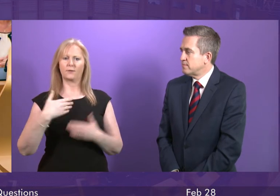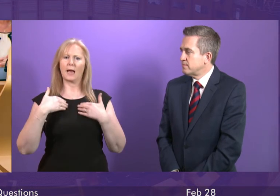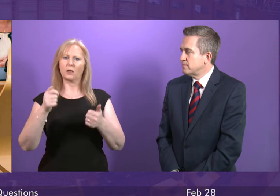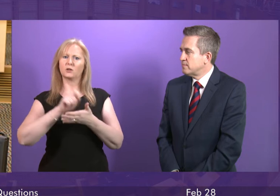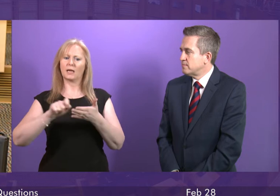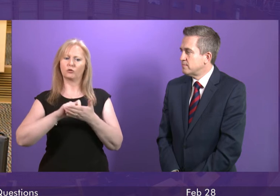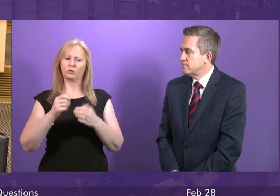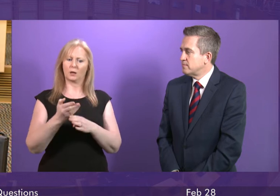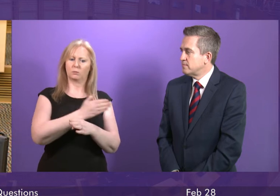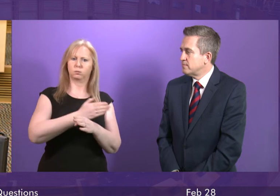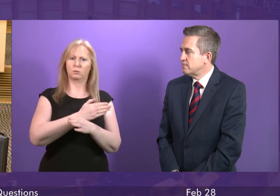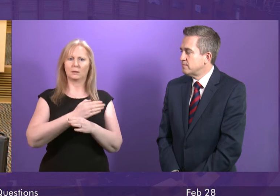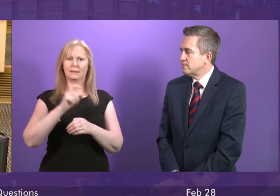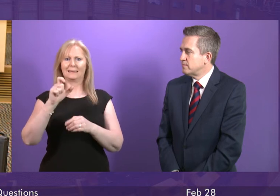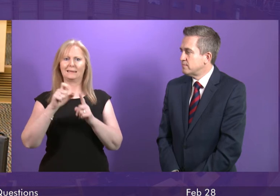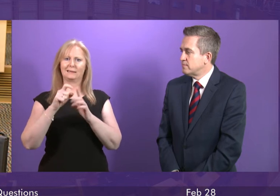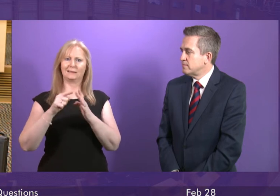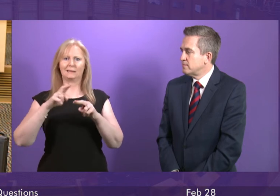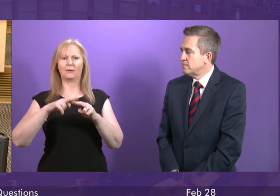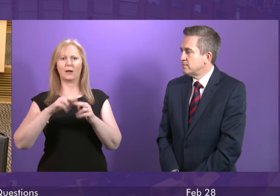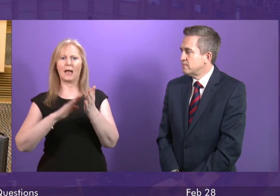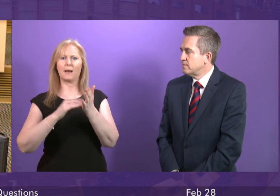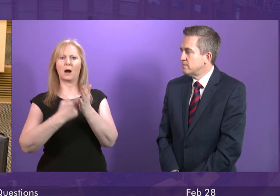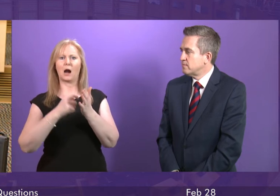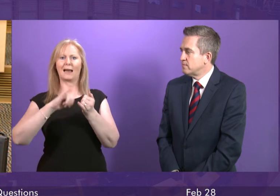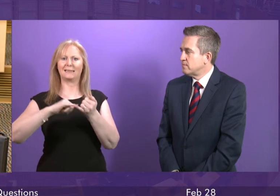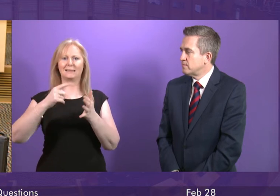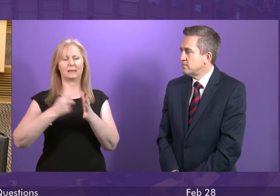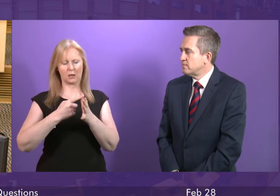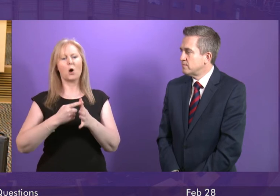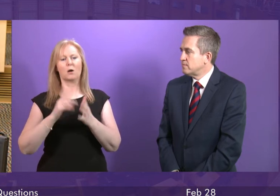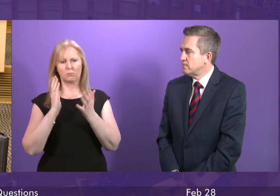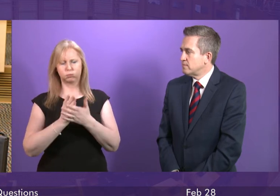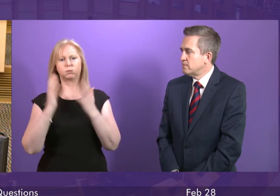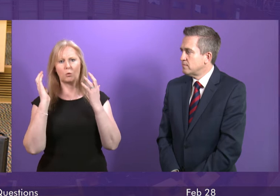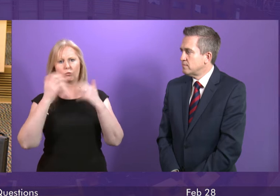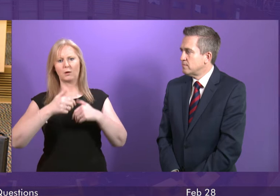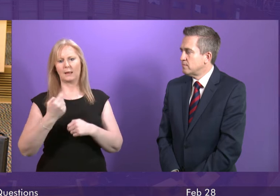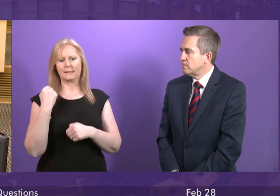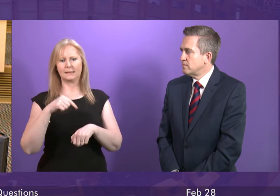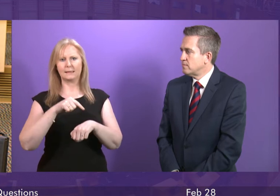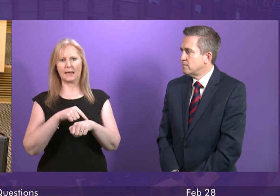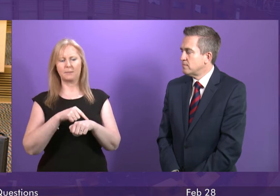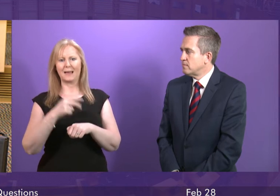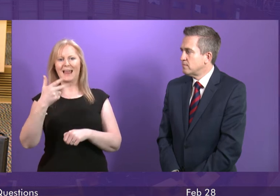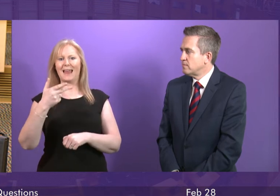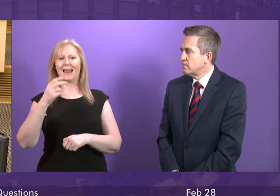Secretary, C. diff, MRSA, big, big concerns in our hospitals, 80 plus percent reductions in those